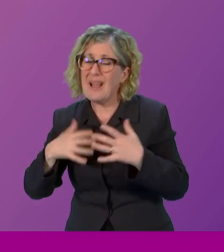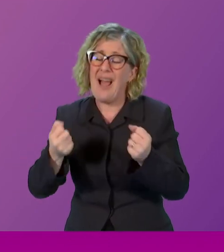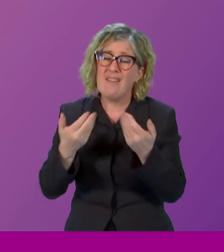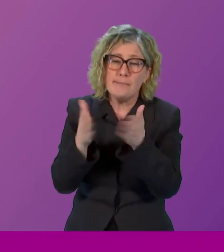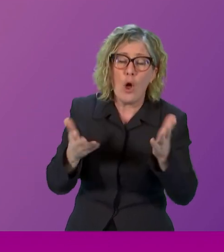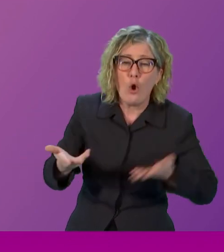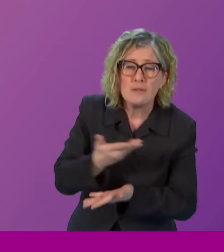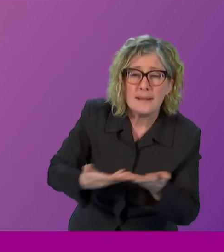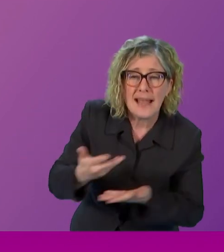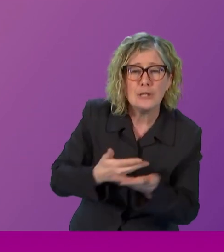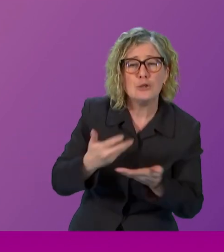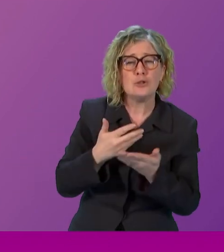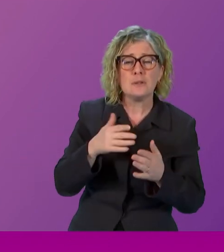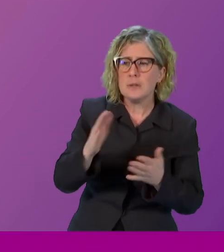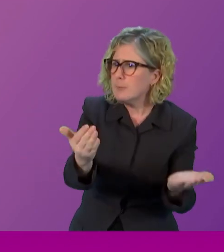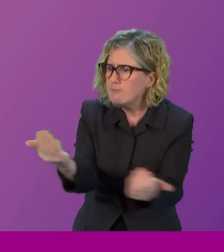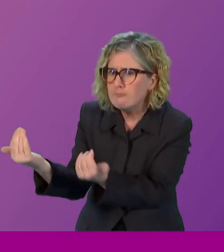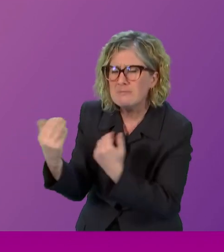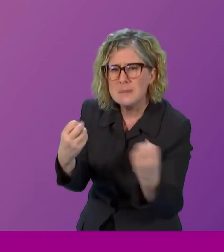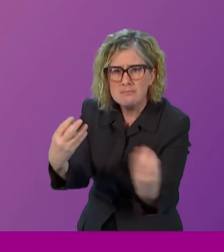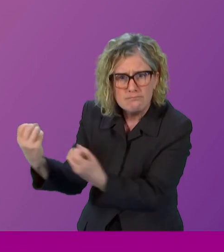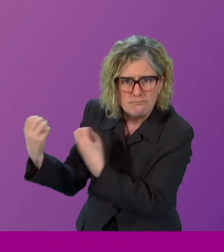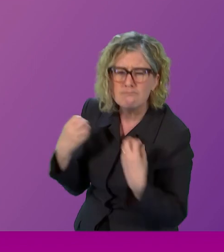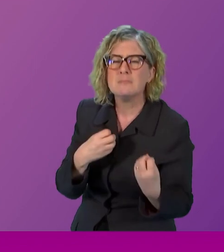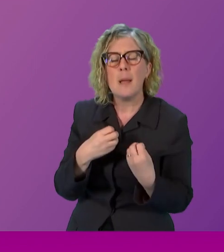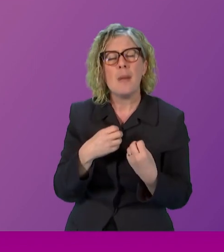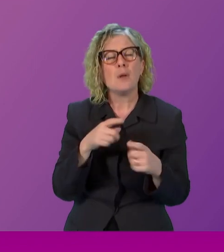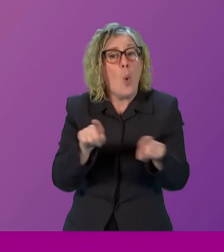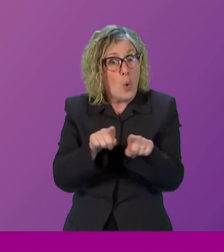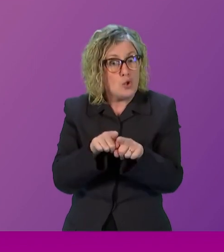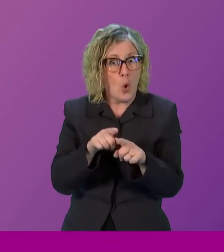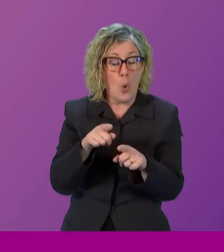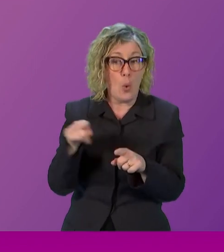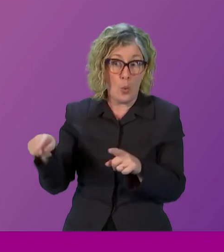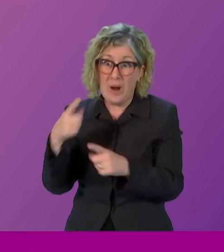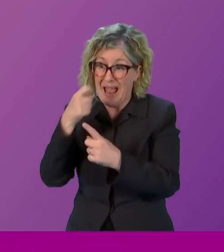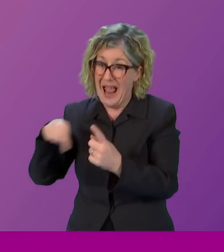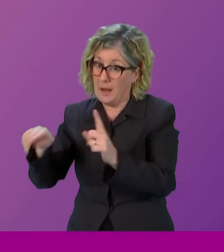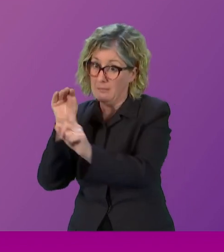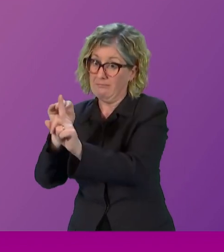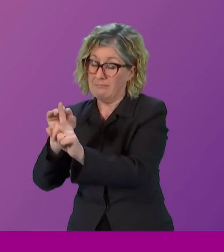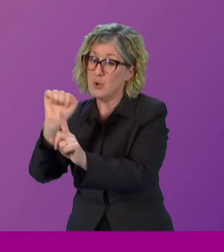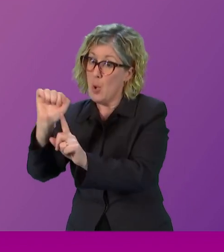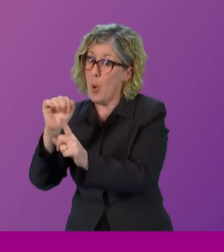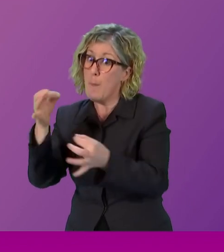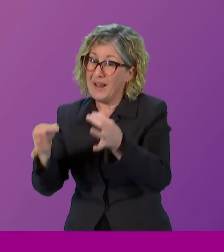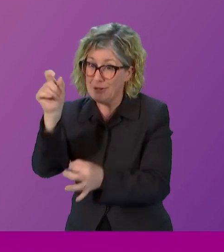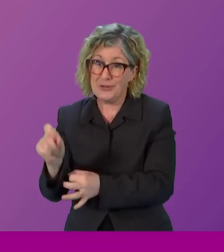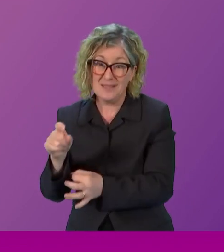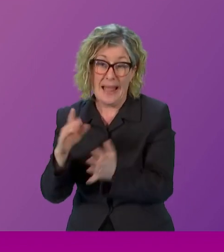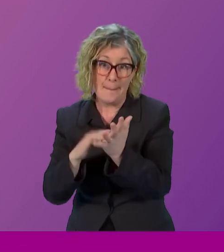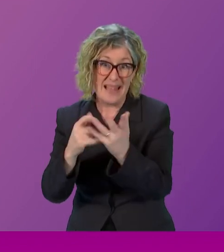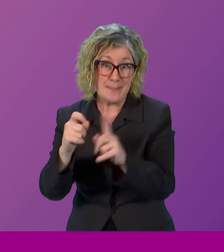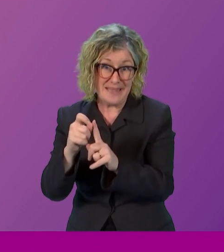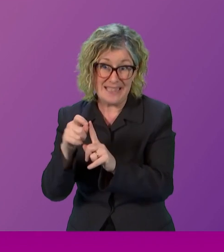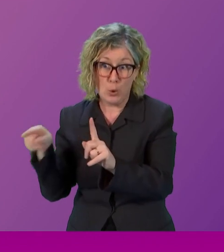it's about utilising your politicians. So utilising your MSPs. We are a vessel because we are the ones that can raise